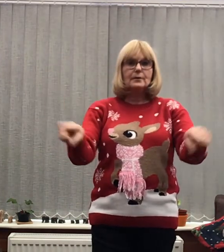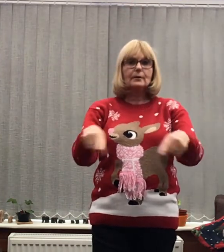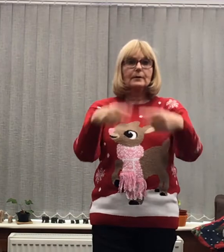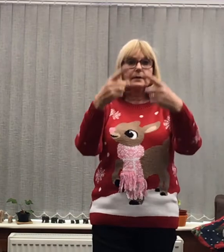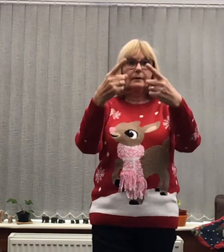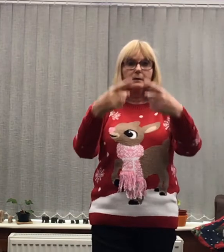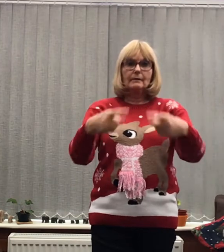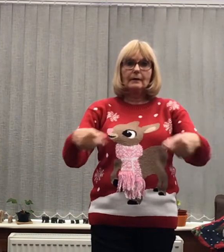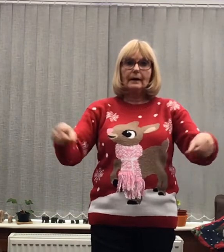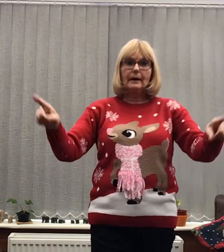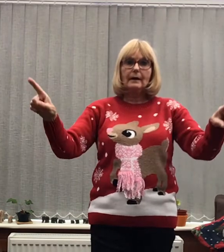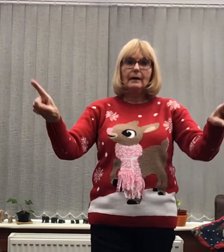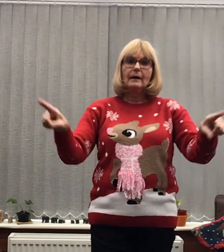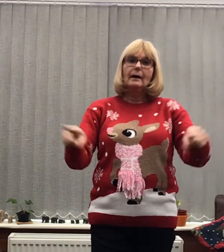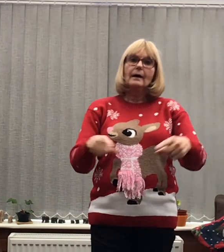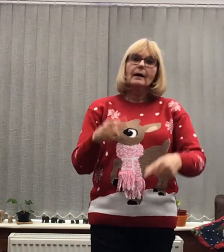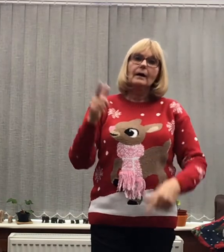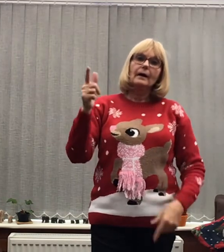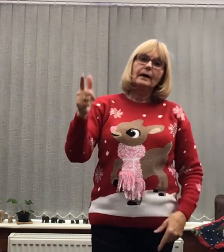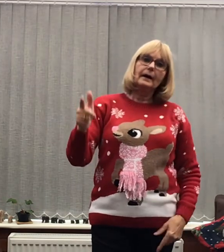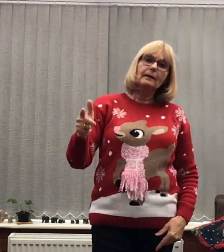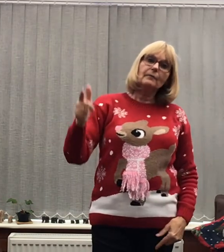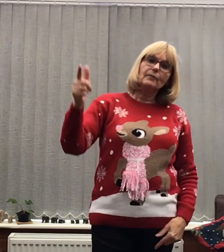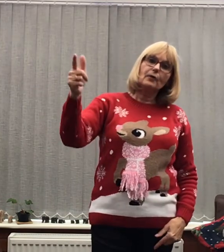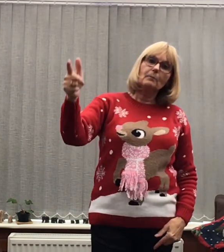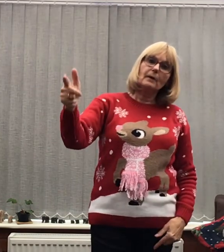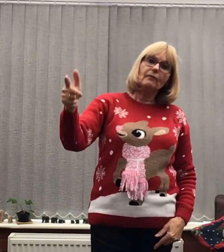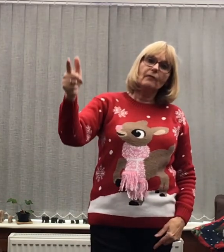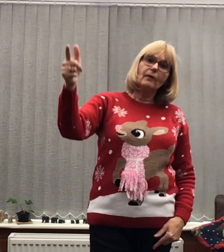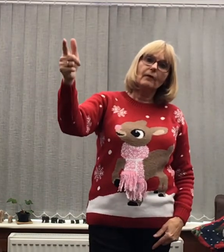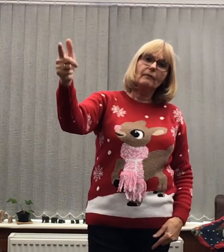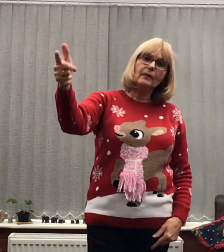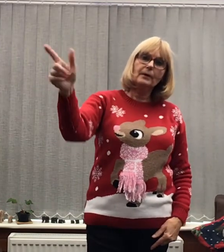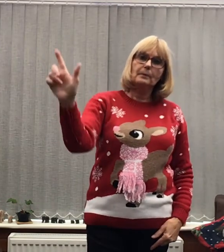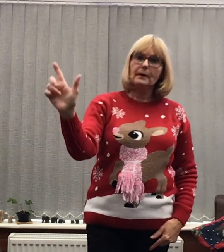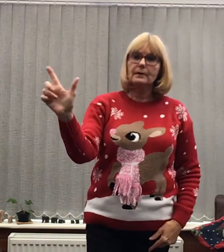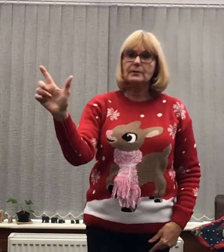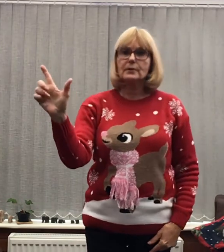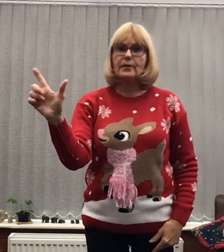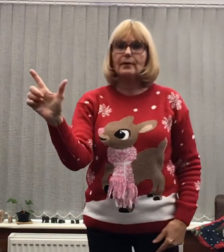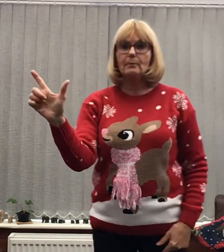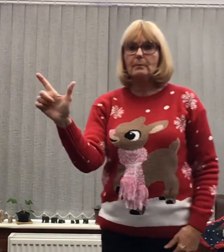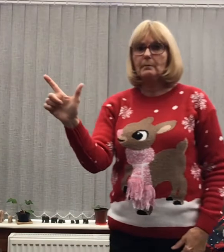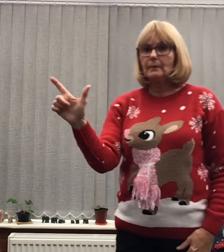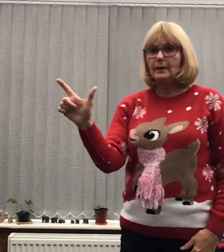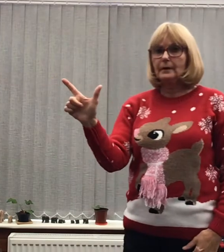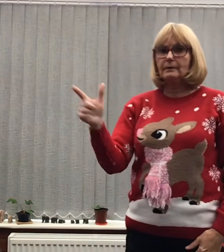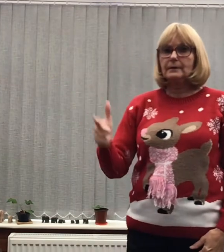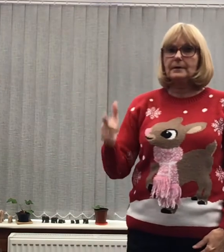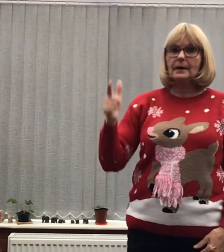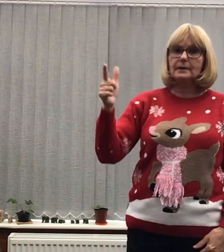Conducting Okay It came from afar Far away And that's your thumb And your index